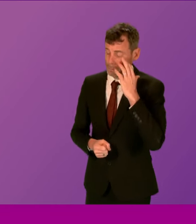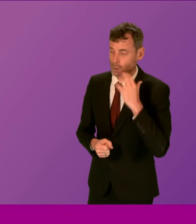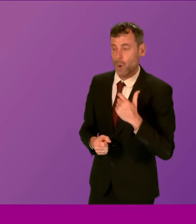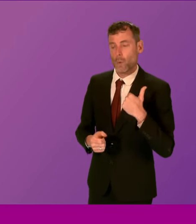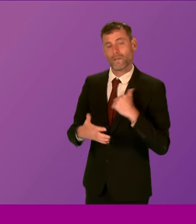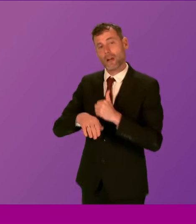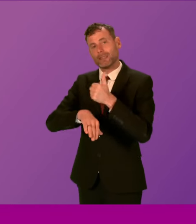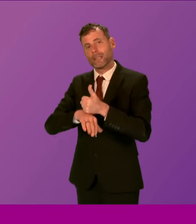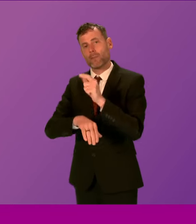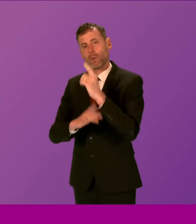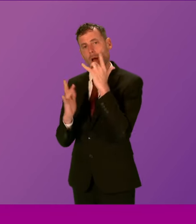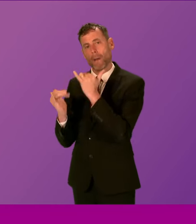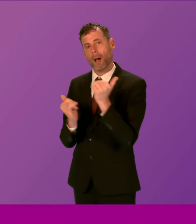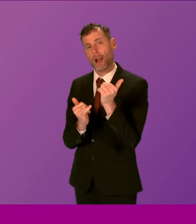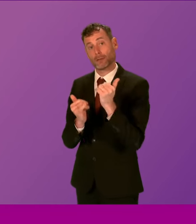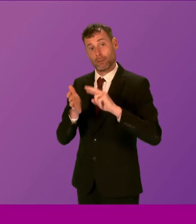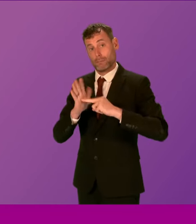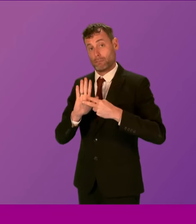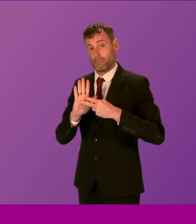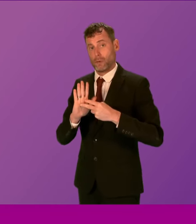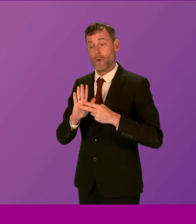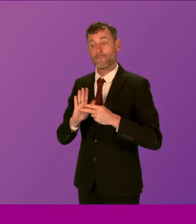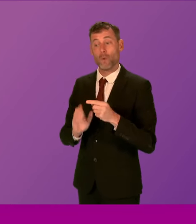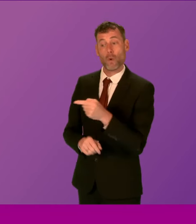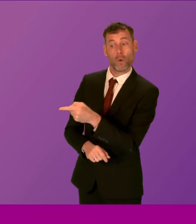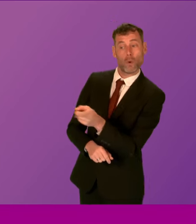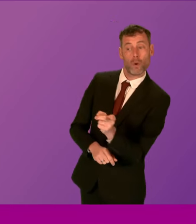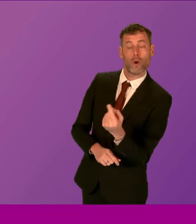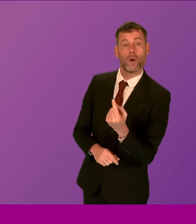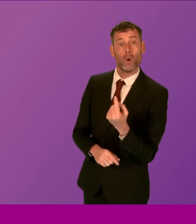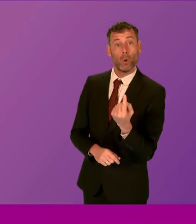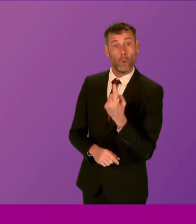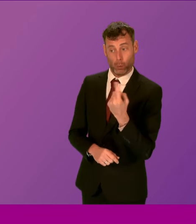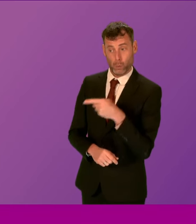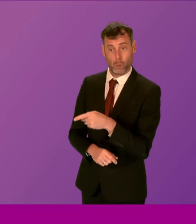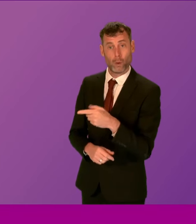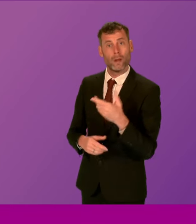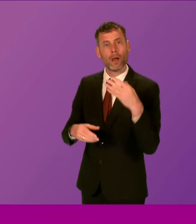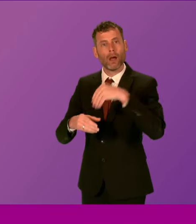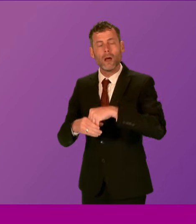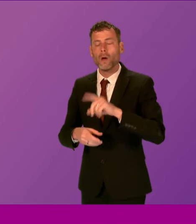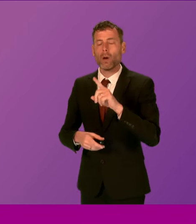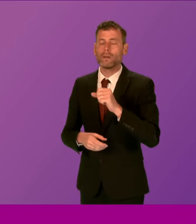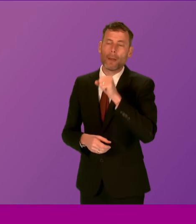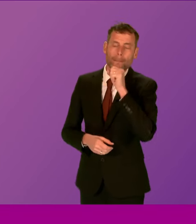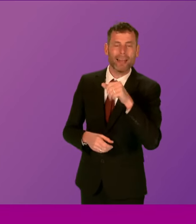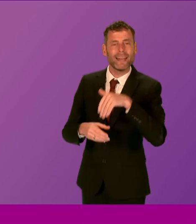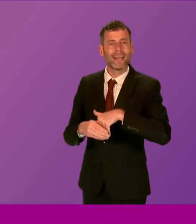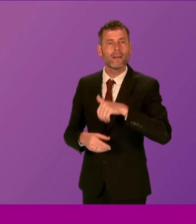programme to improve access to support for those with experience of prostitution. Lessons learned from this pilot,